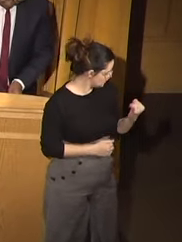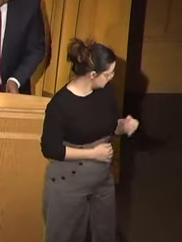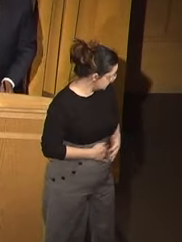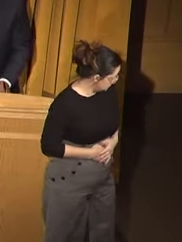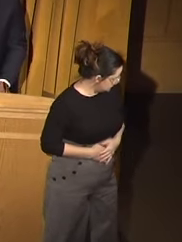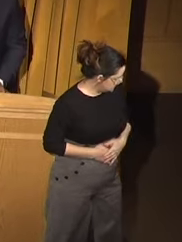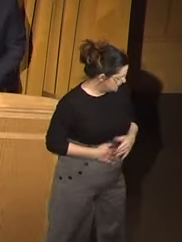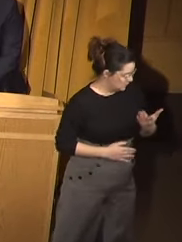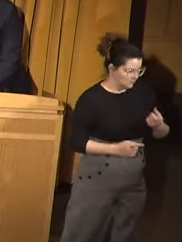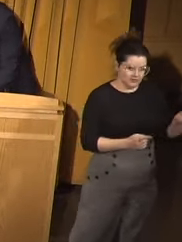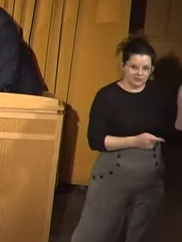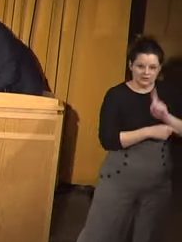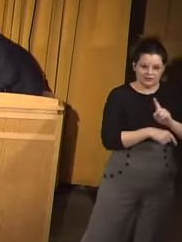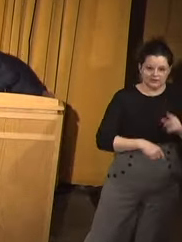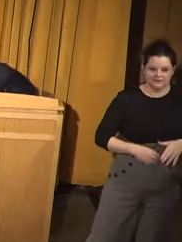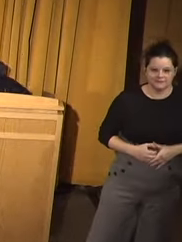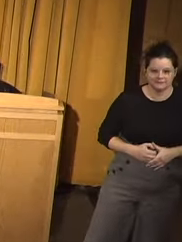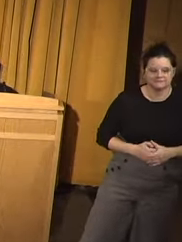Oh, okay. Okay.